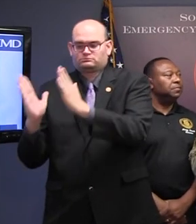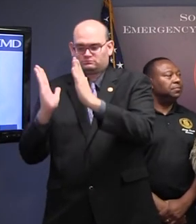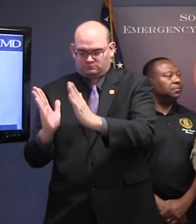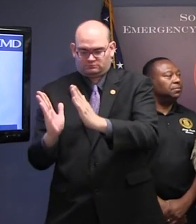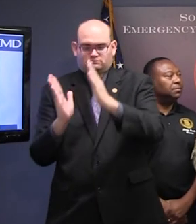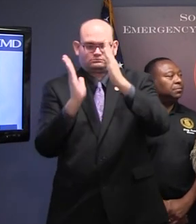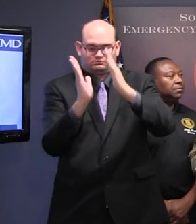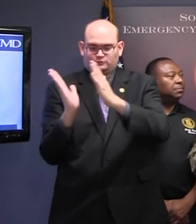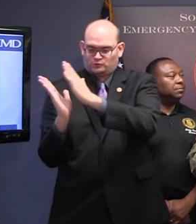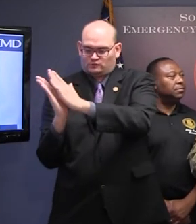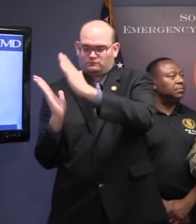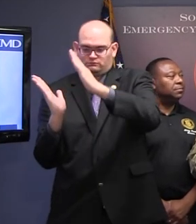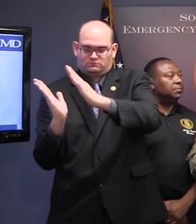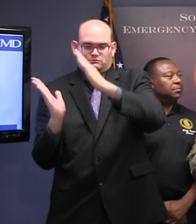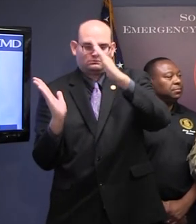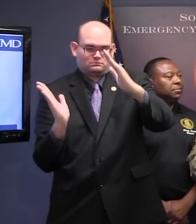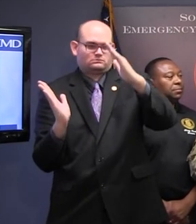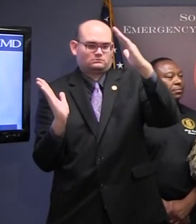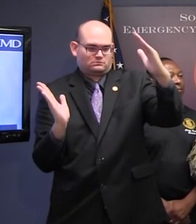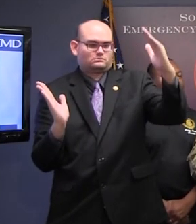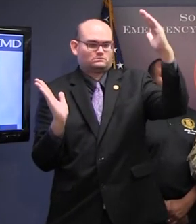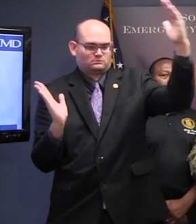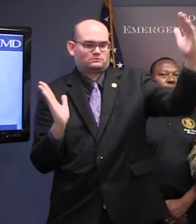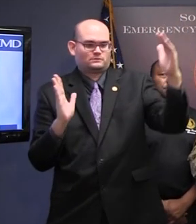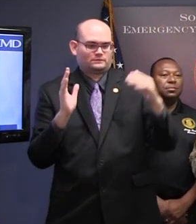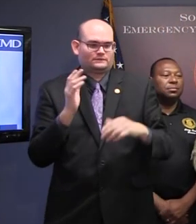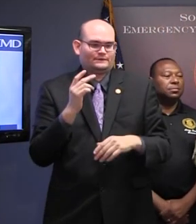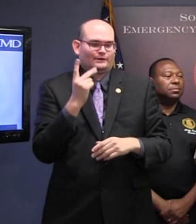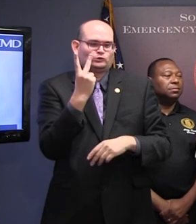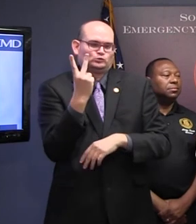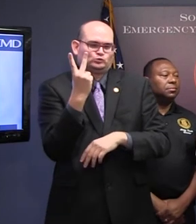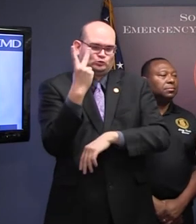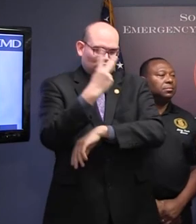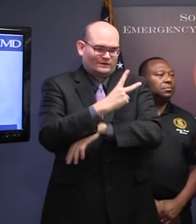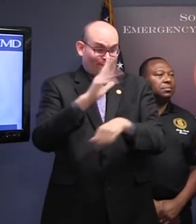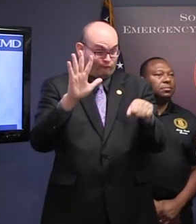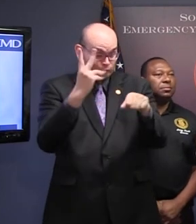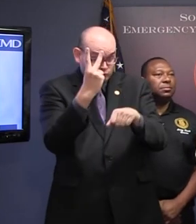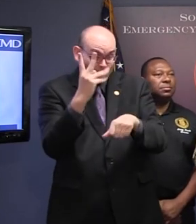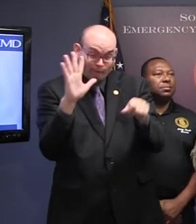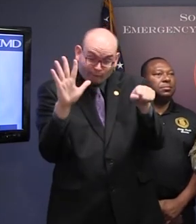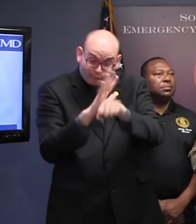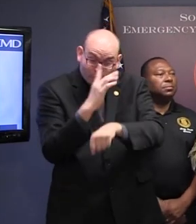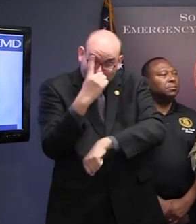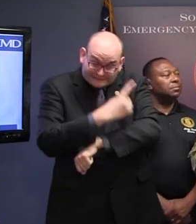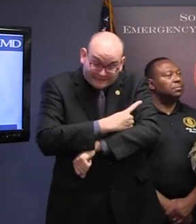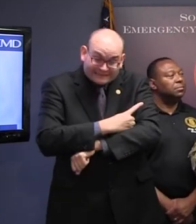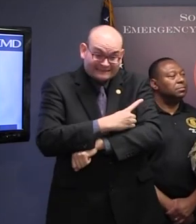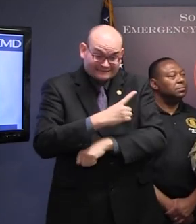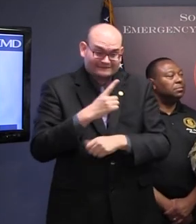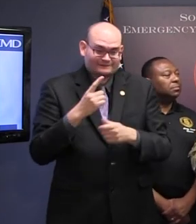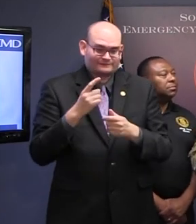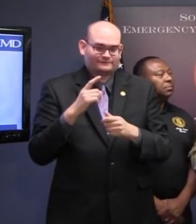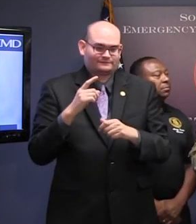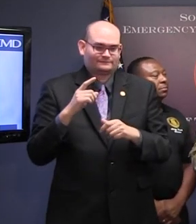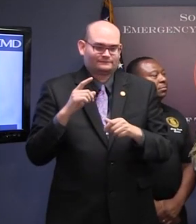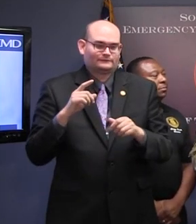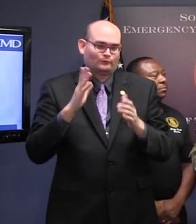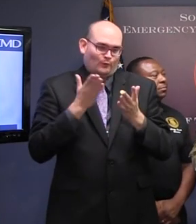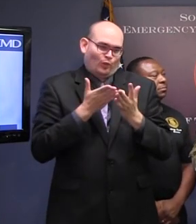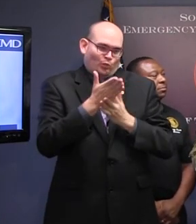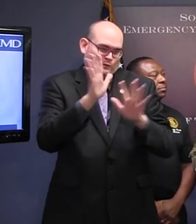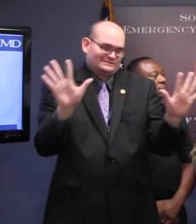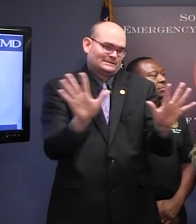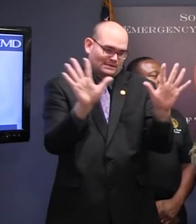And so that's kind of how we get on that Saturday morning piece, and that takes us through Sunday. And then you're looking at the